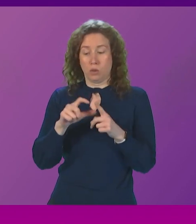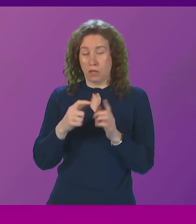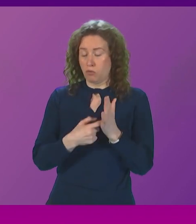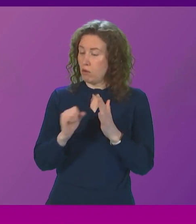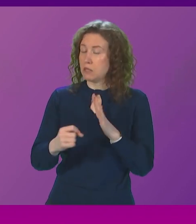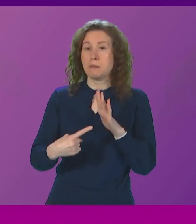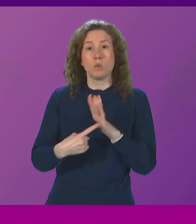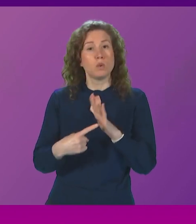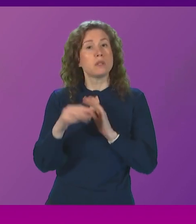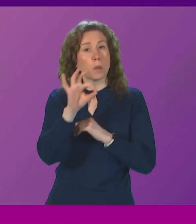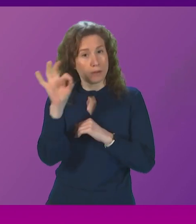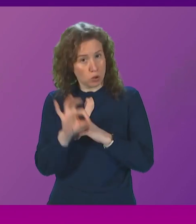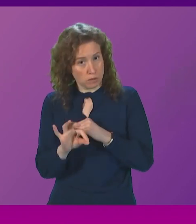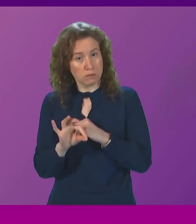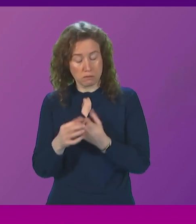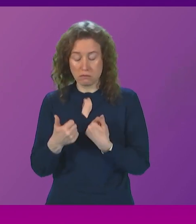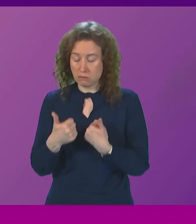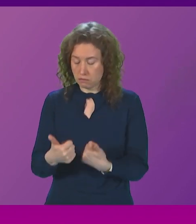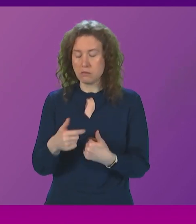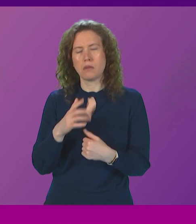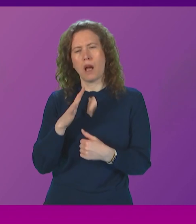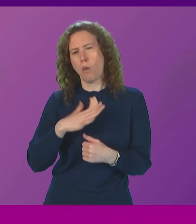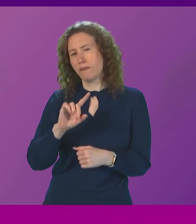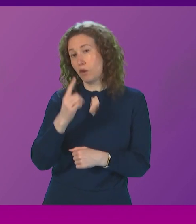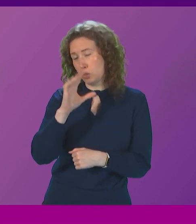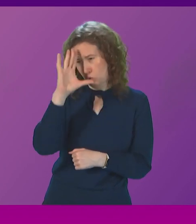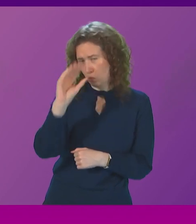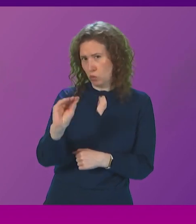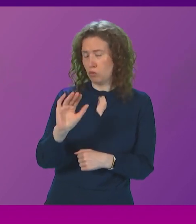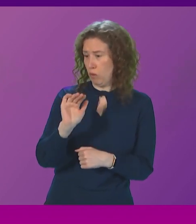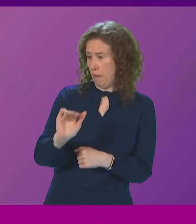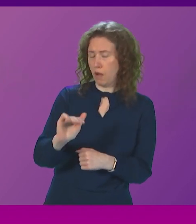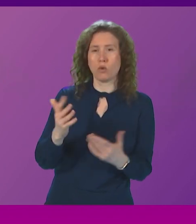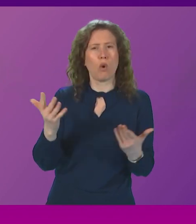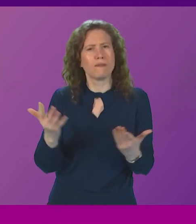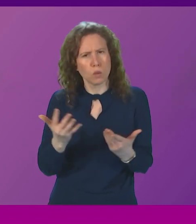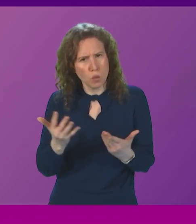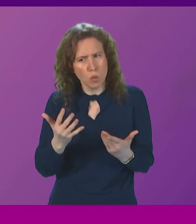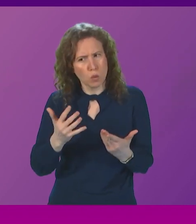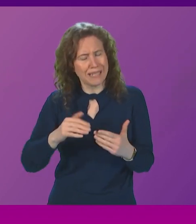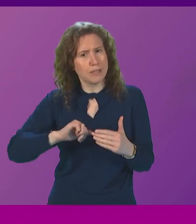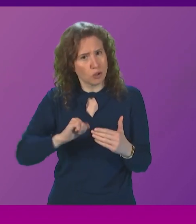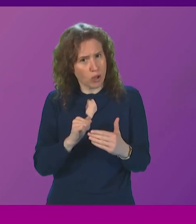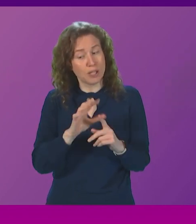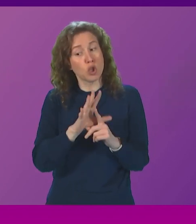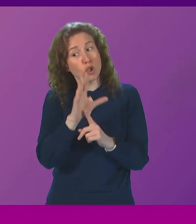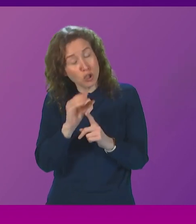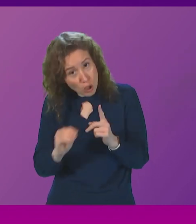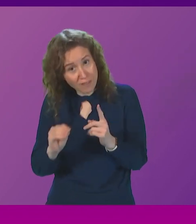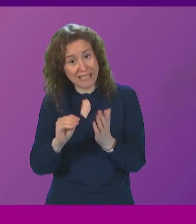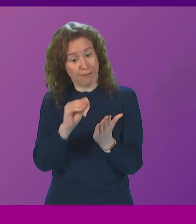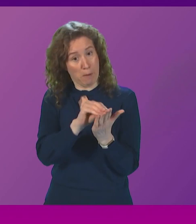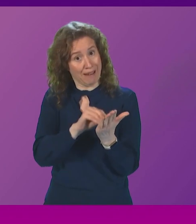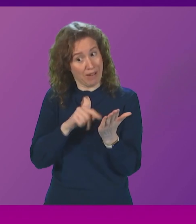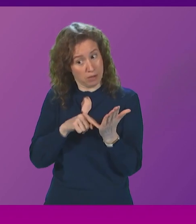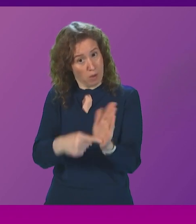question that Douglas Ross raises, let me just remind him, of course, that it is also a Scottish Conservative manifesto pledge